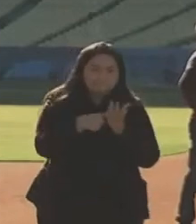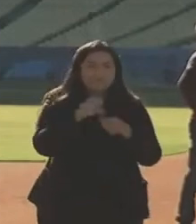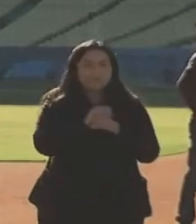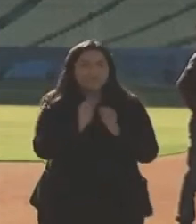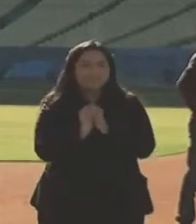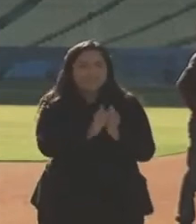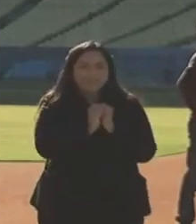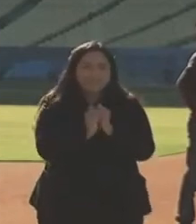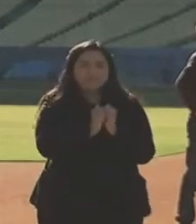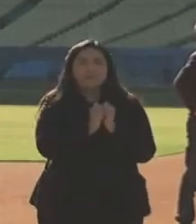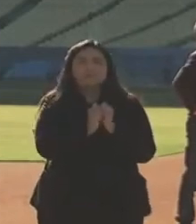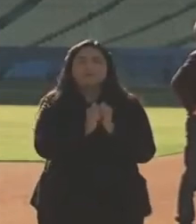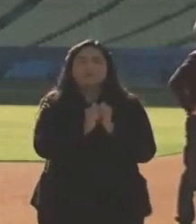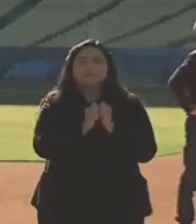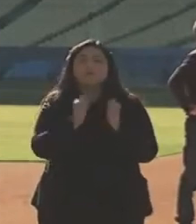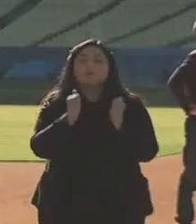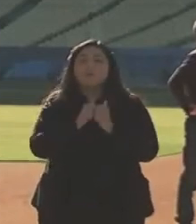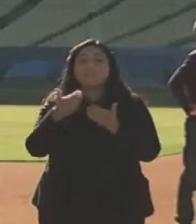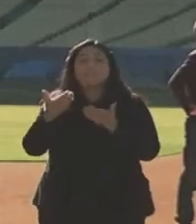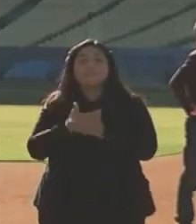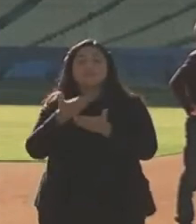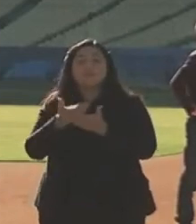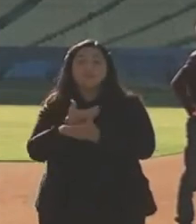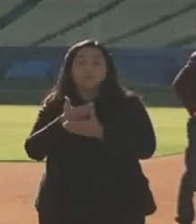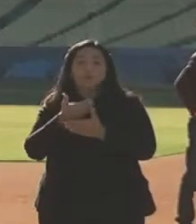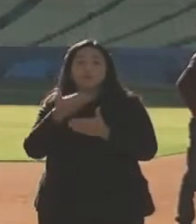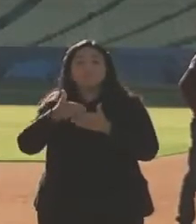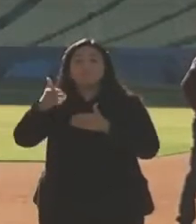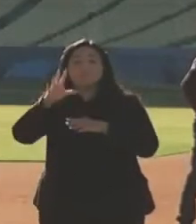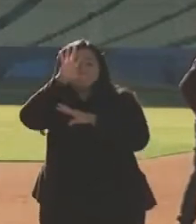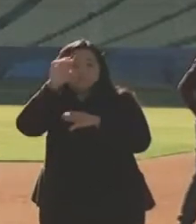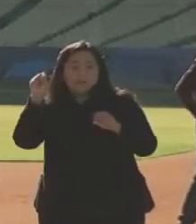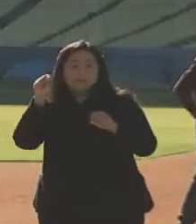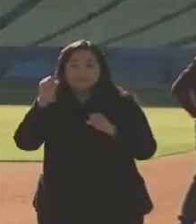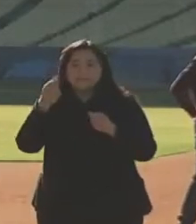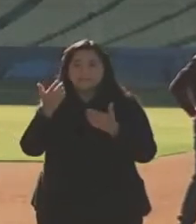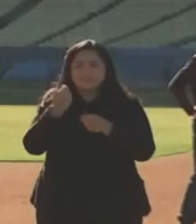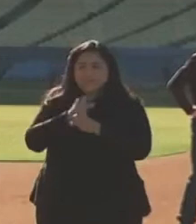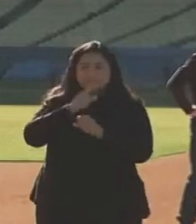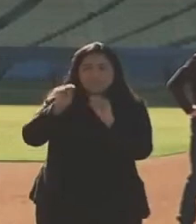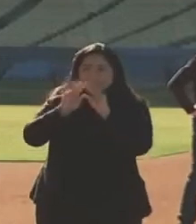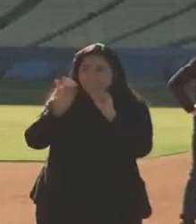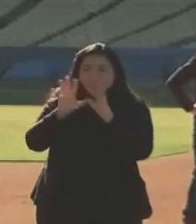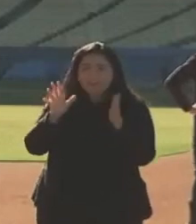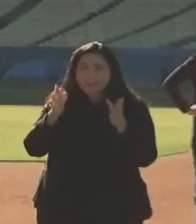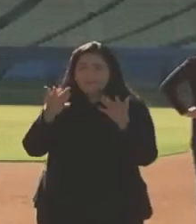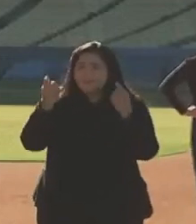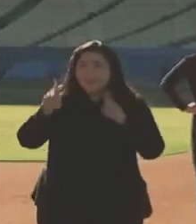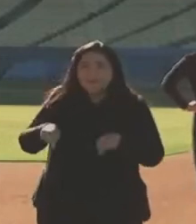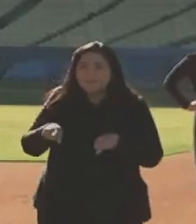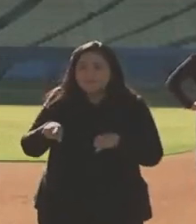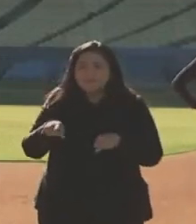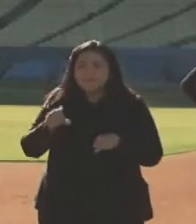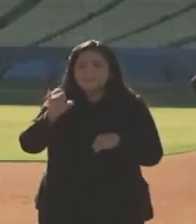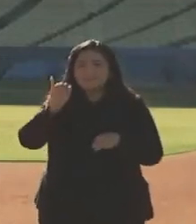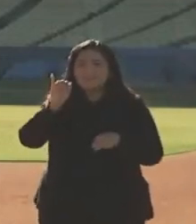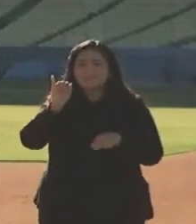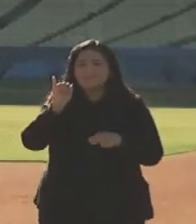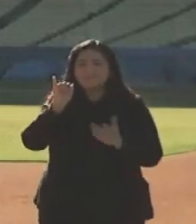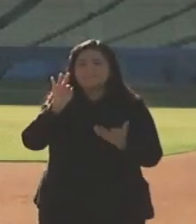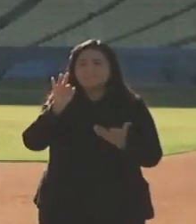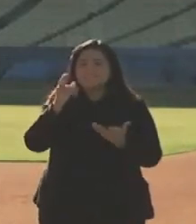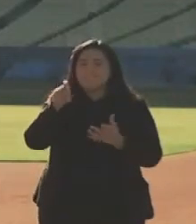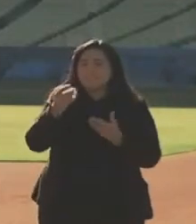with the incoming administration and hope and expectation. We get some clarification in the absence of any further